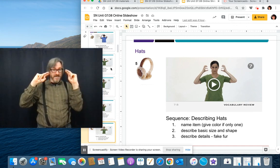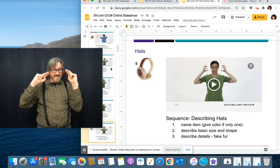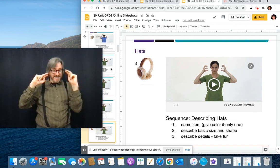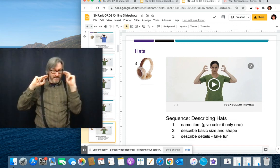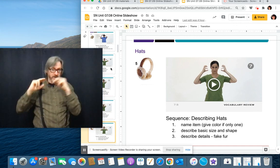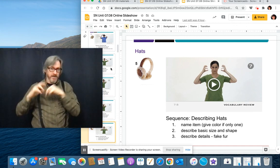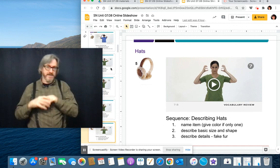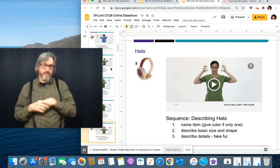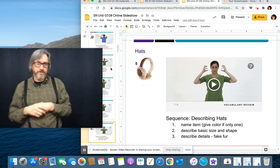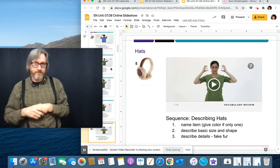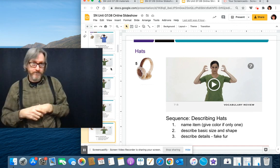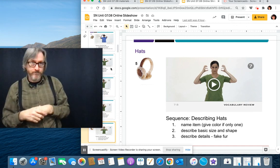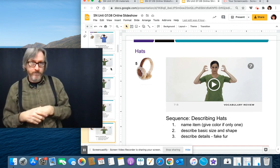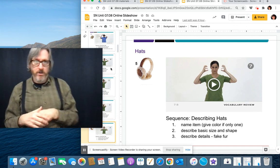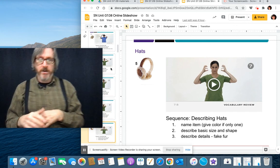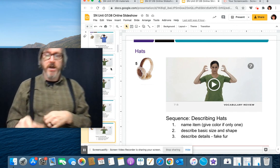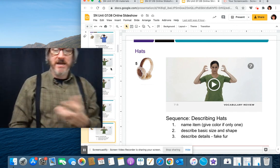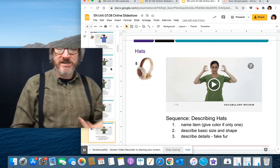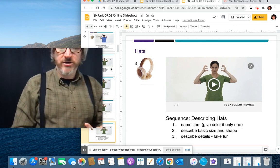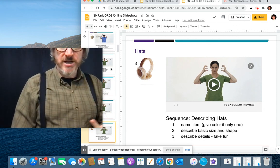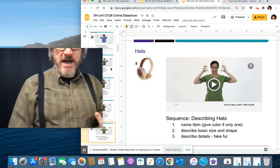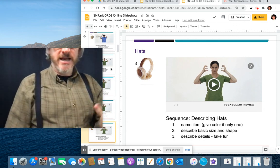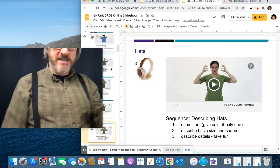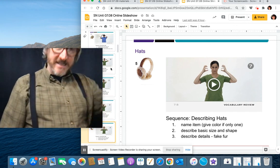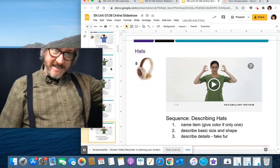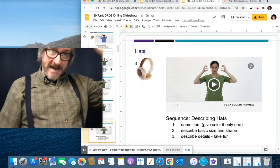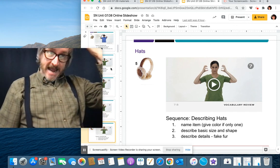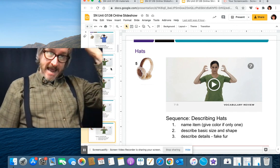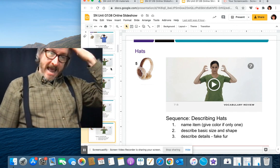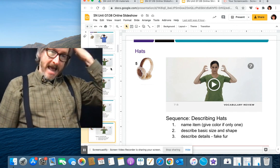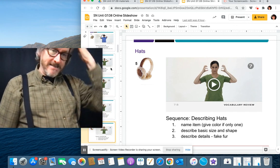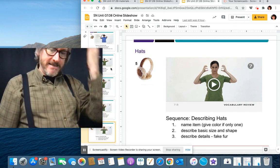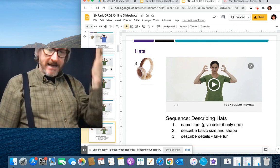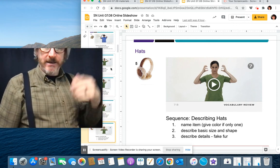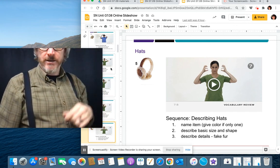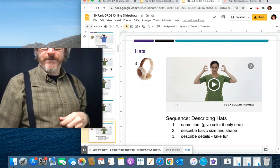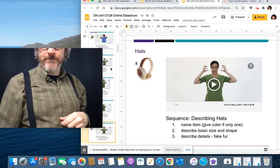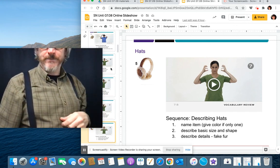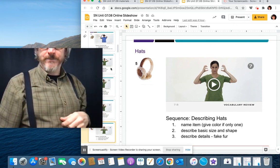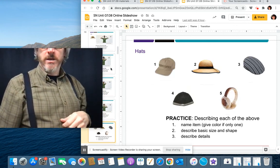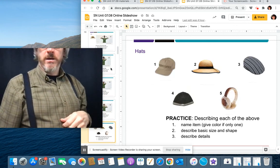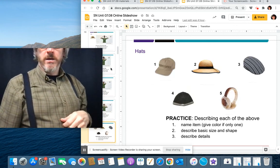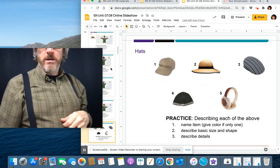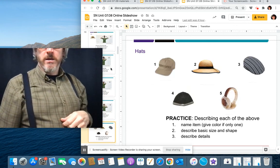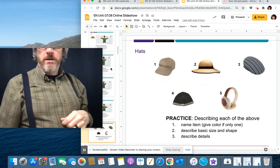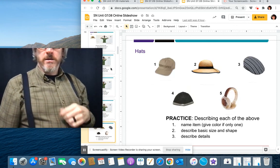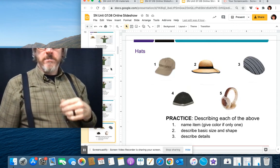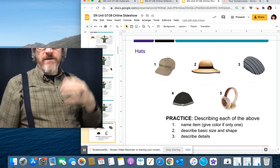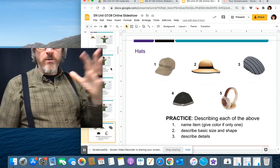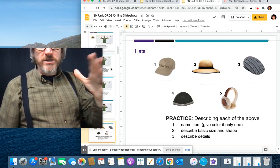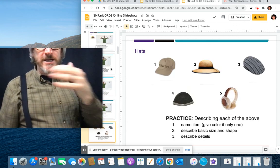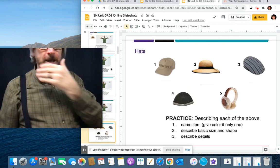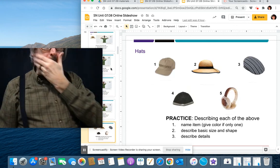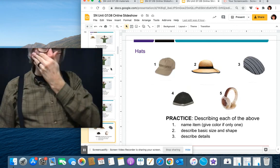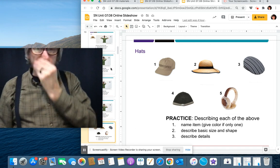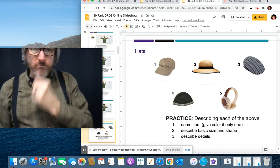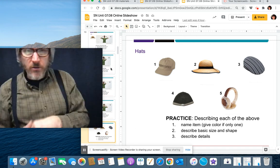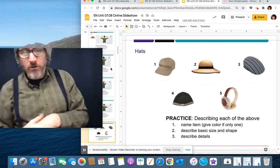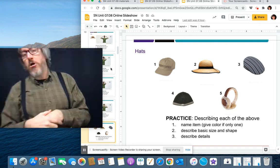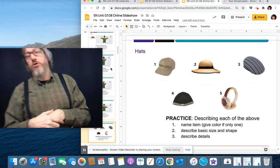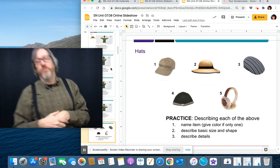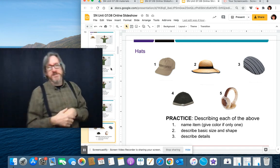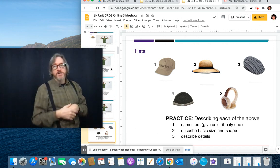into the same concept because there's not, it's cause it's not a hat technically. And then once again,